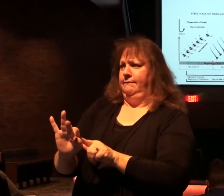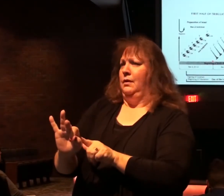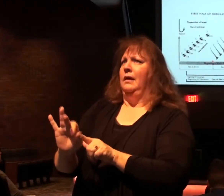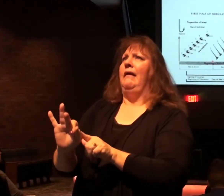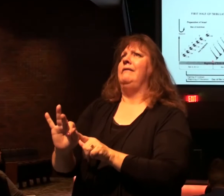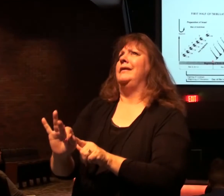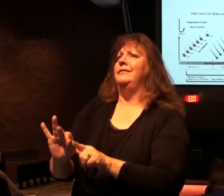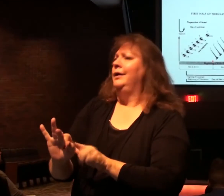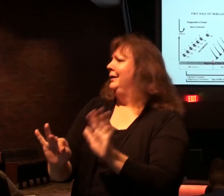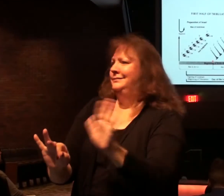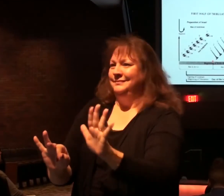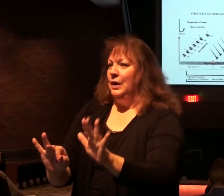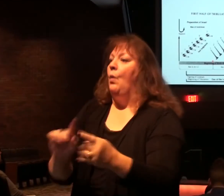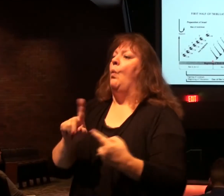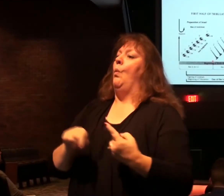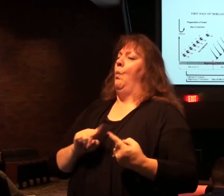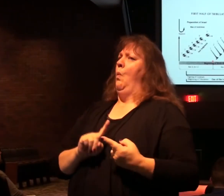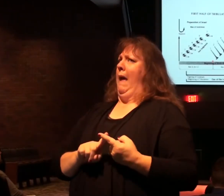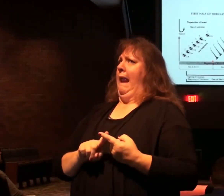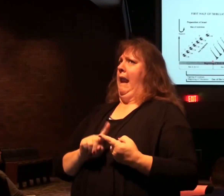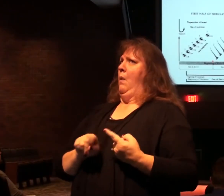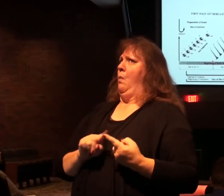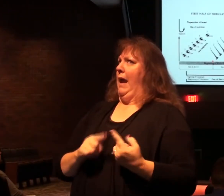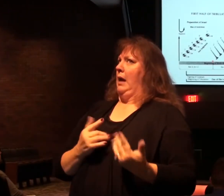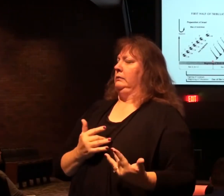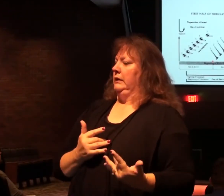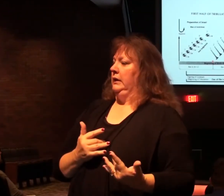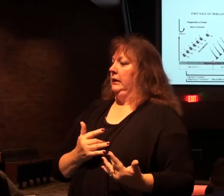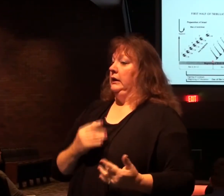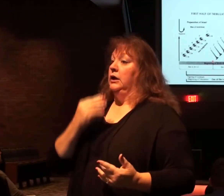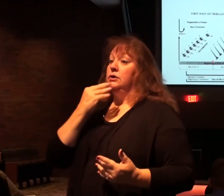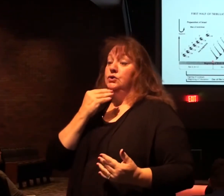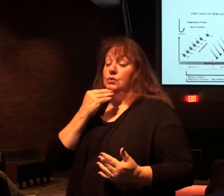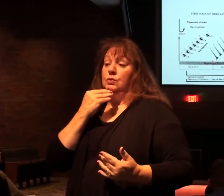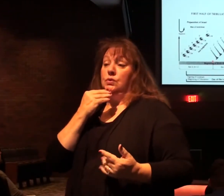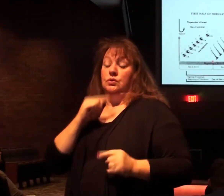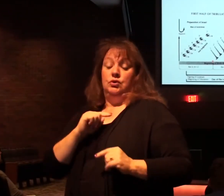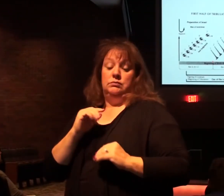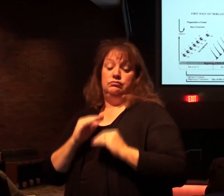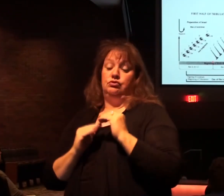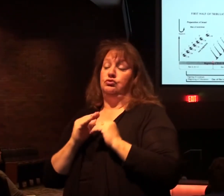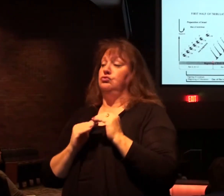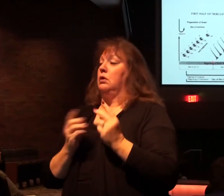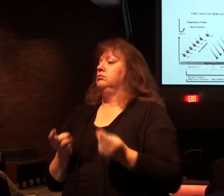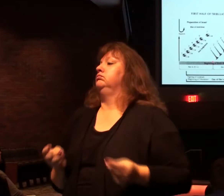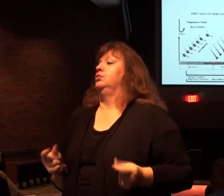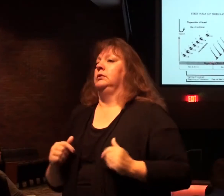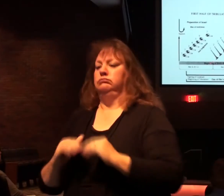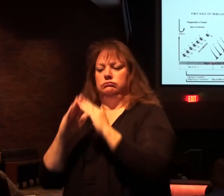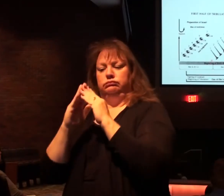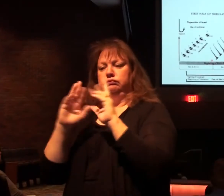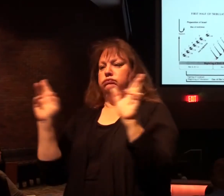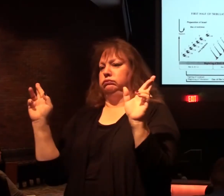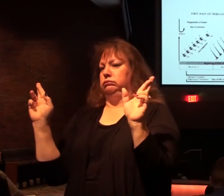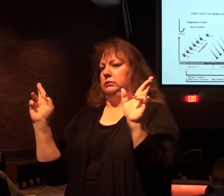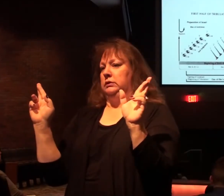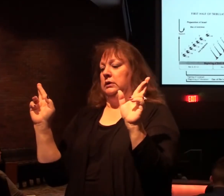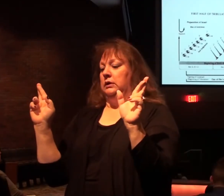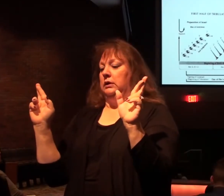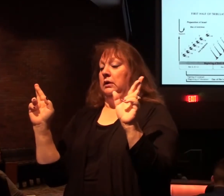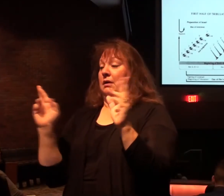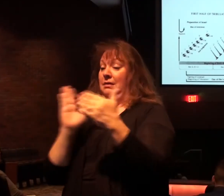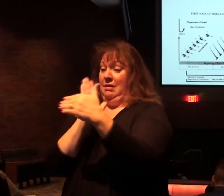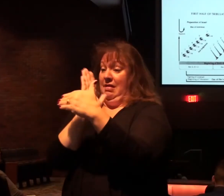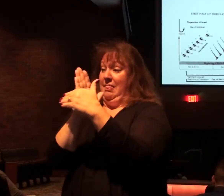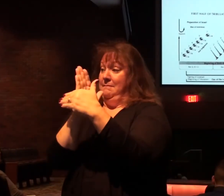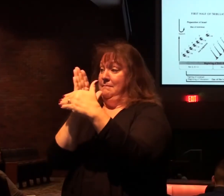question of when. And if the Jews had that opportunity, it could be constructed very quickly. By the time we get to